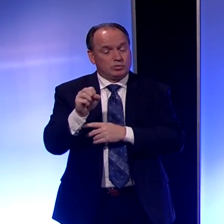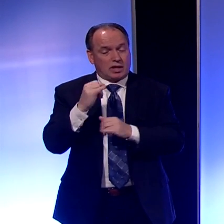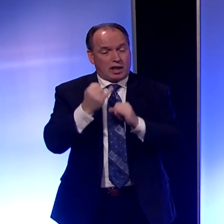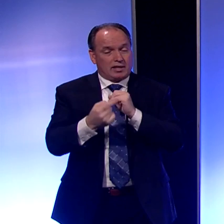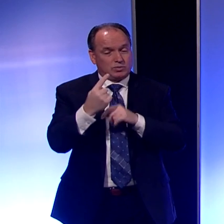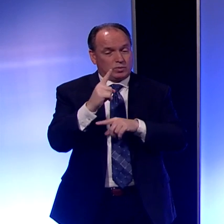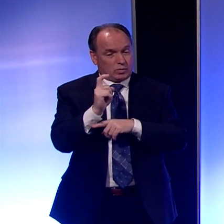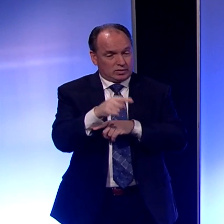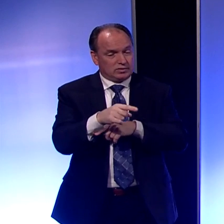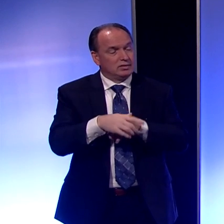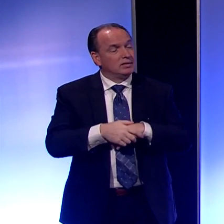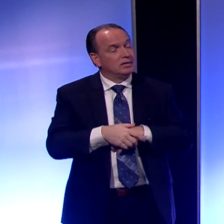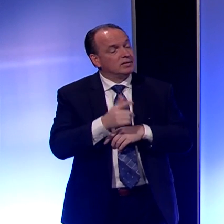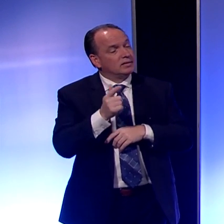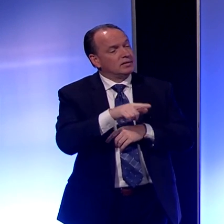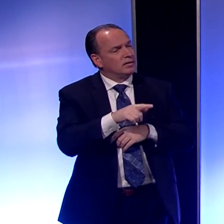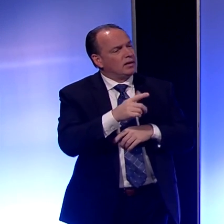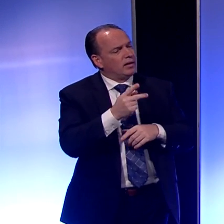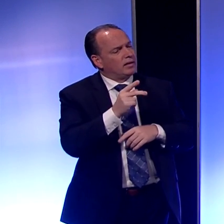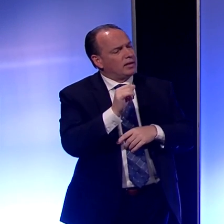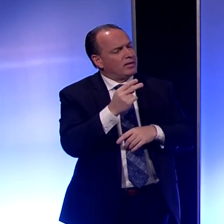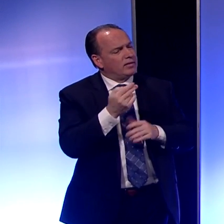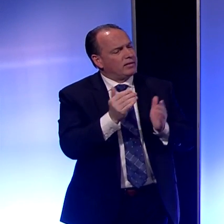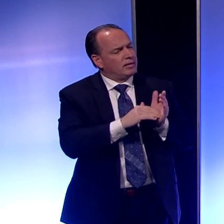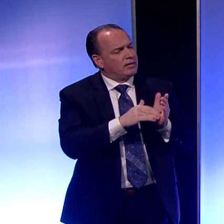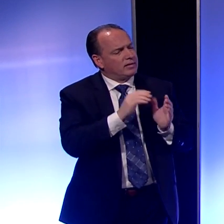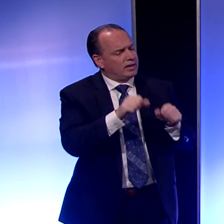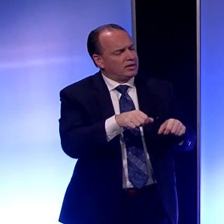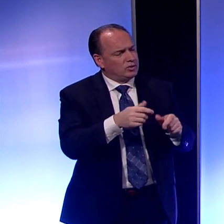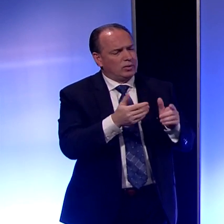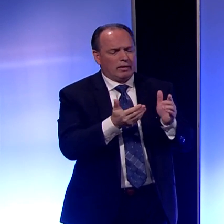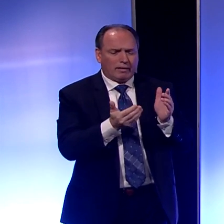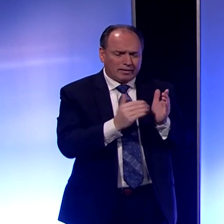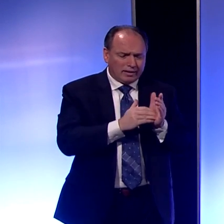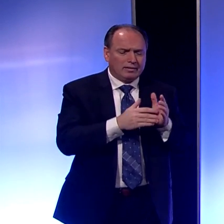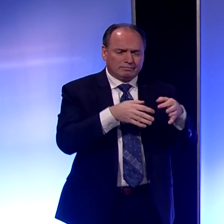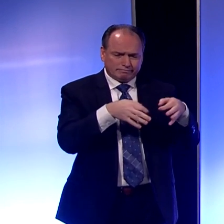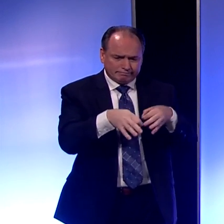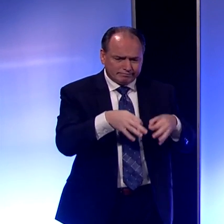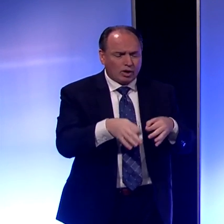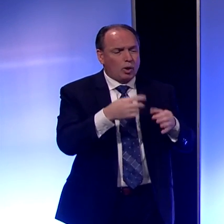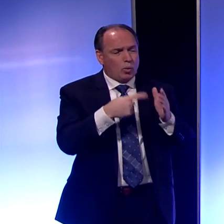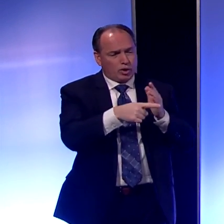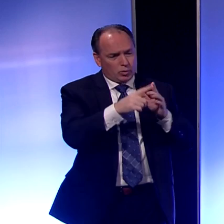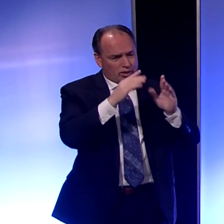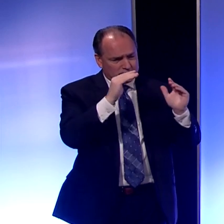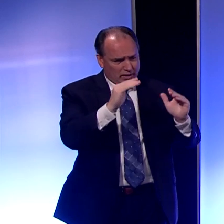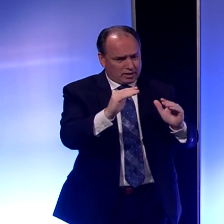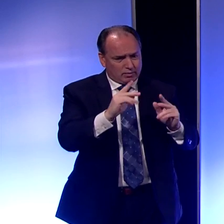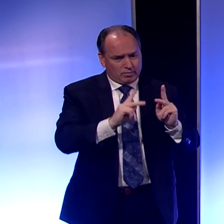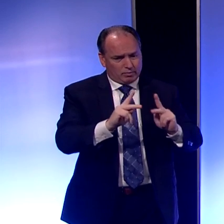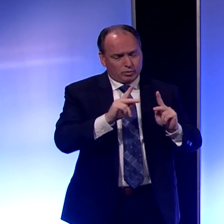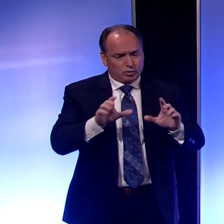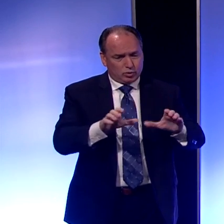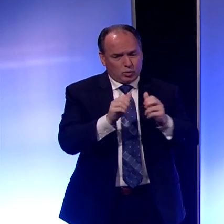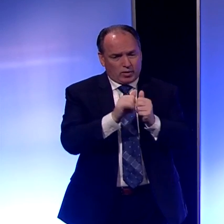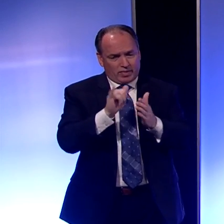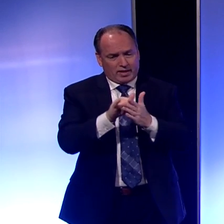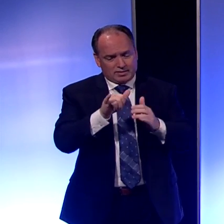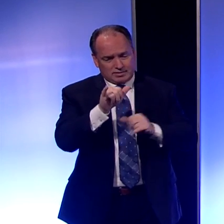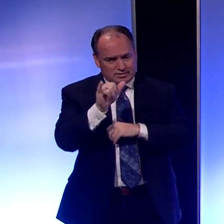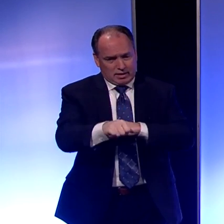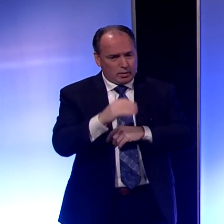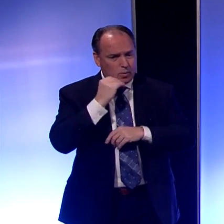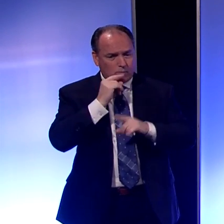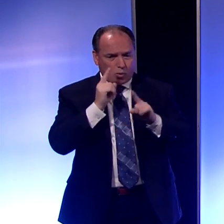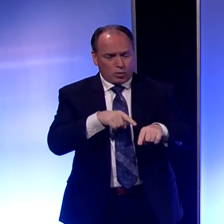Yeah, Kathy, if you can, just go through, and I know you've said it before, but go through what you expect people to do with the stay-at-home order, the steps